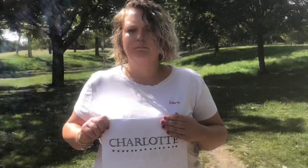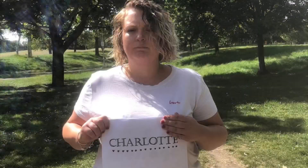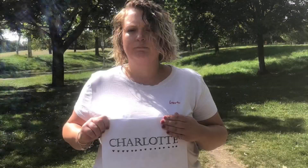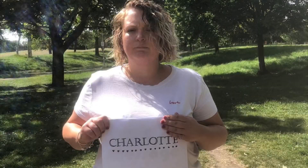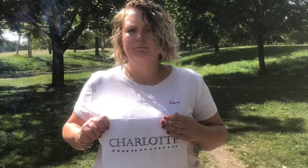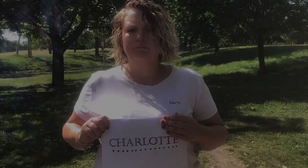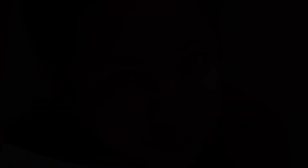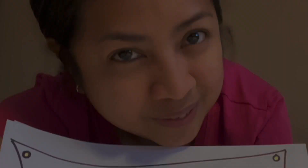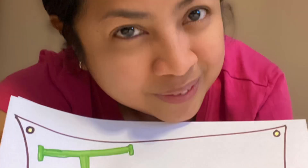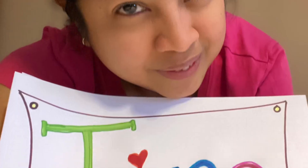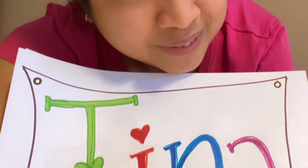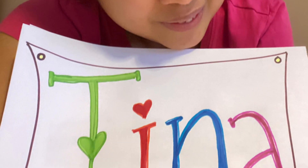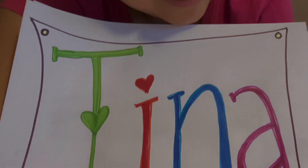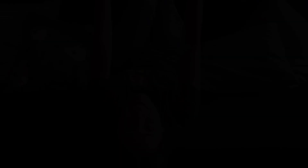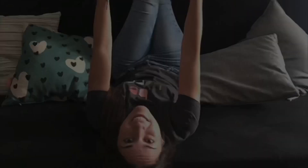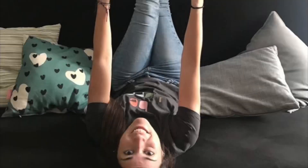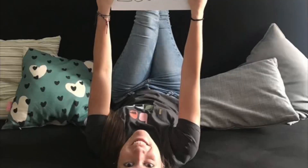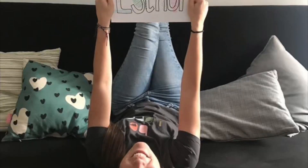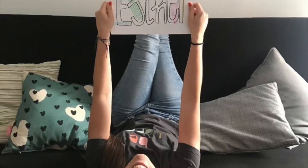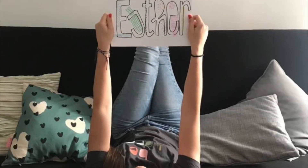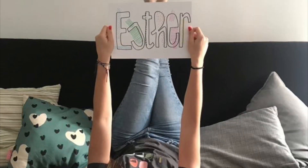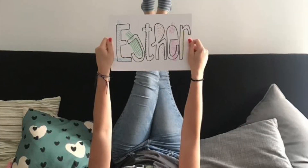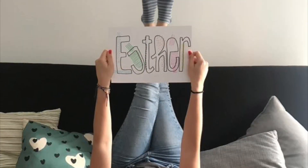that ain't